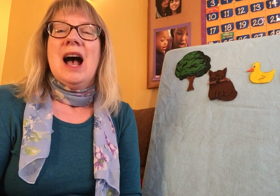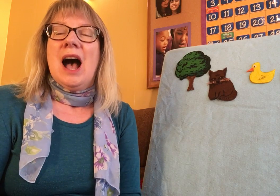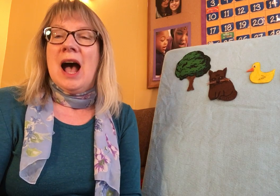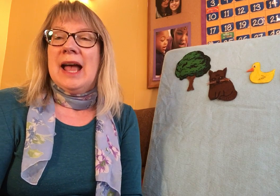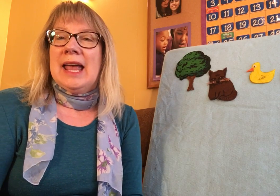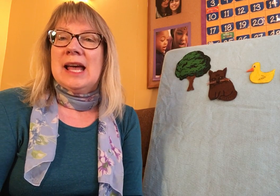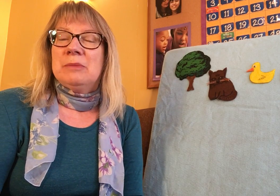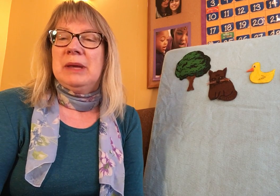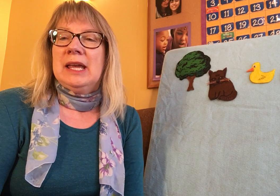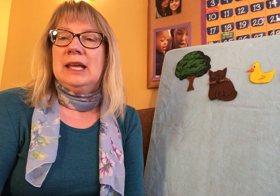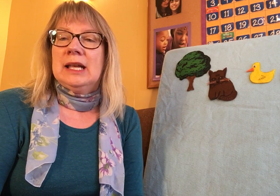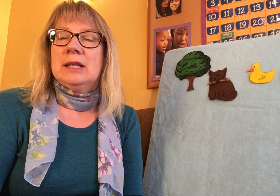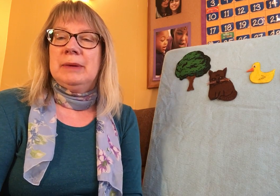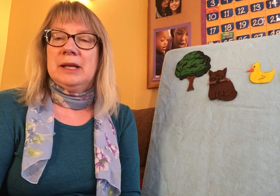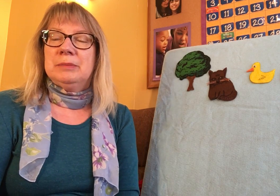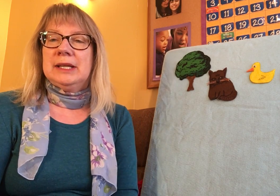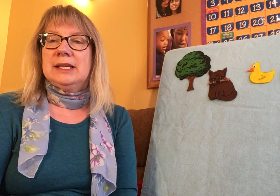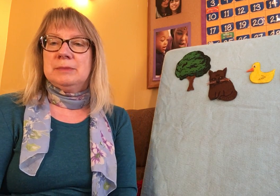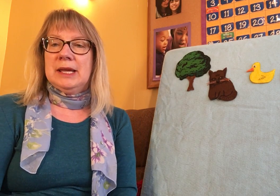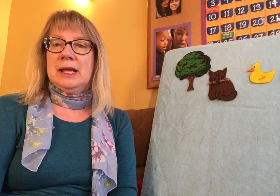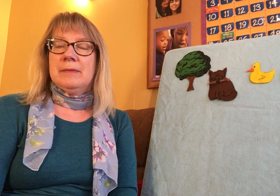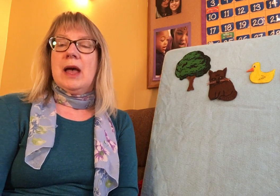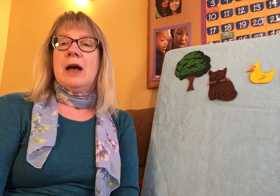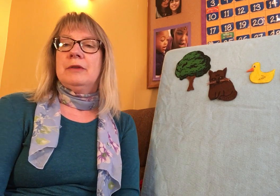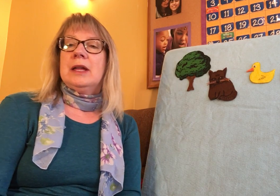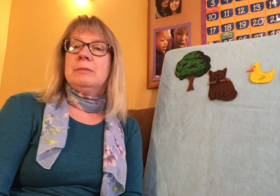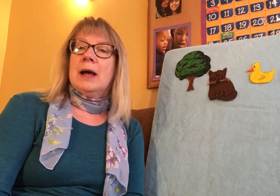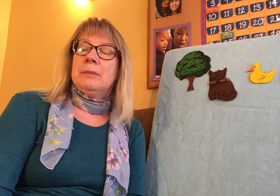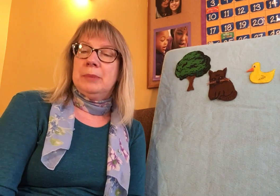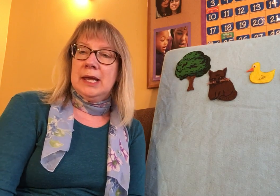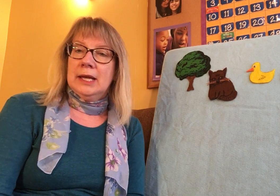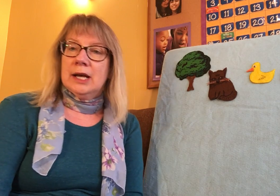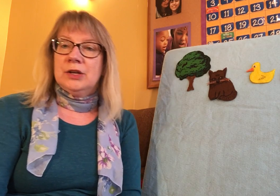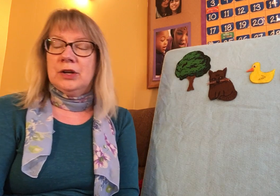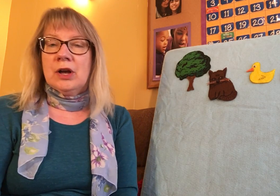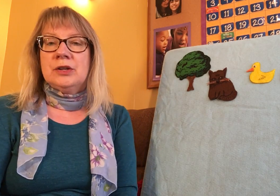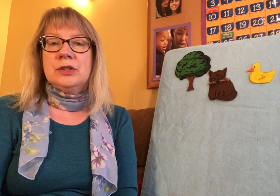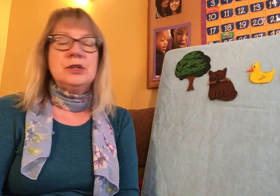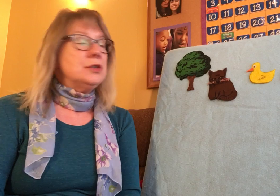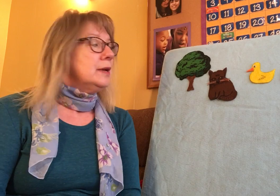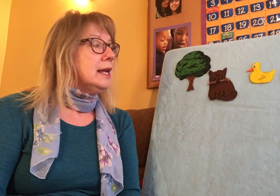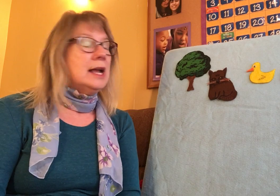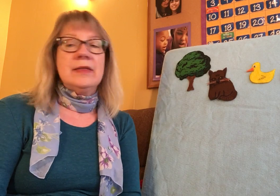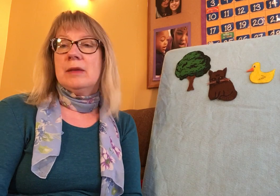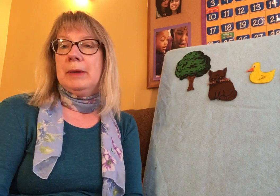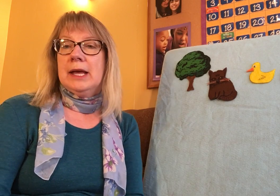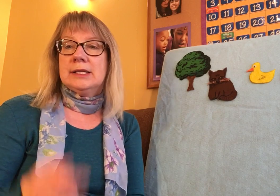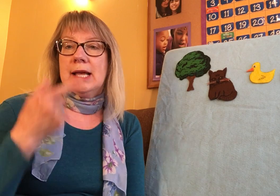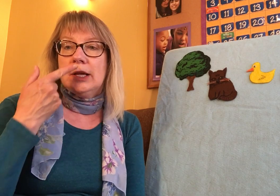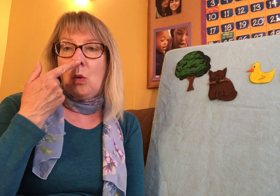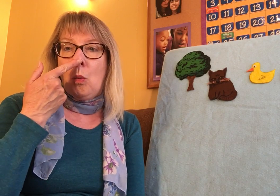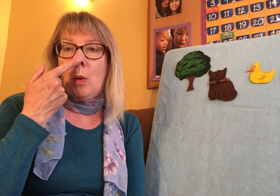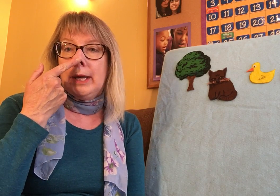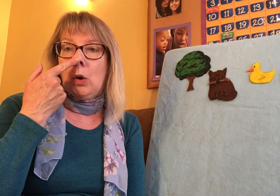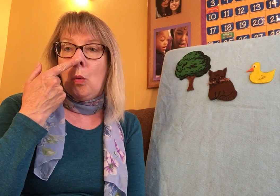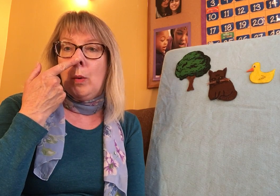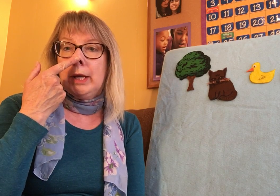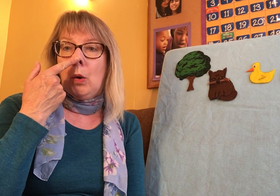I had a pig and the pig pleased me. I fed my pig under yonder tree. And the pig said oink, oink,